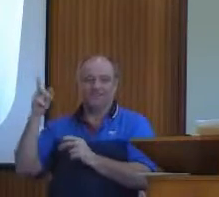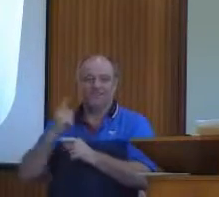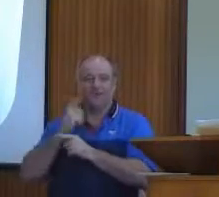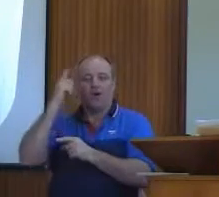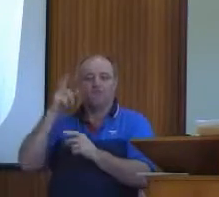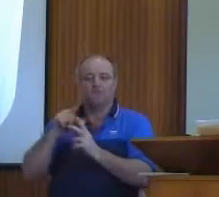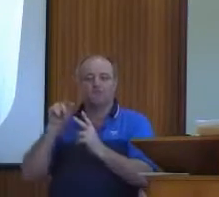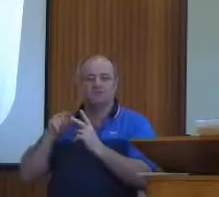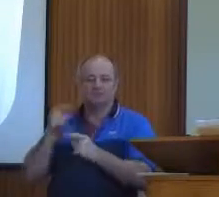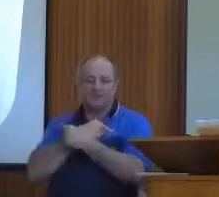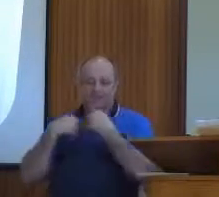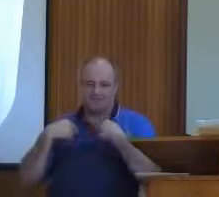Because I'm handsome.